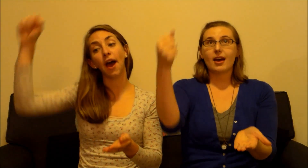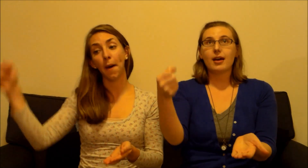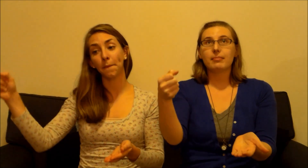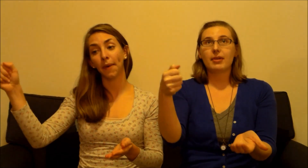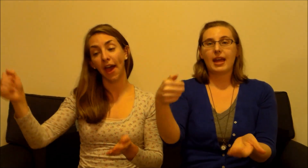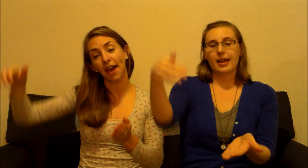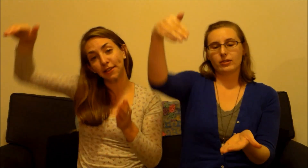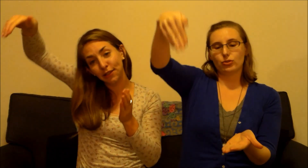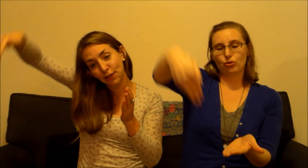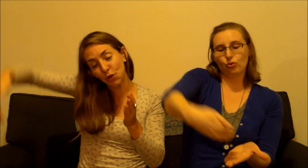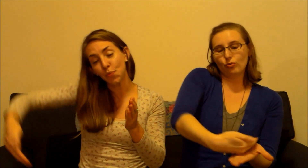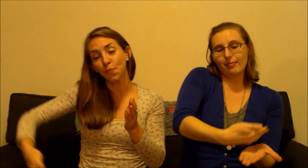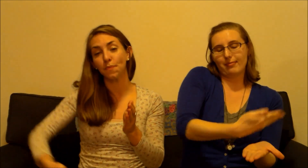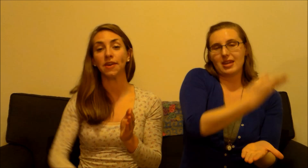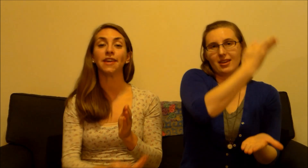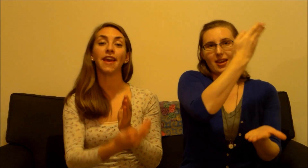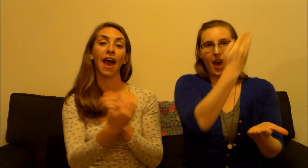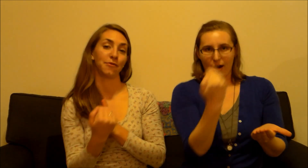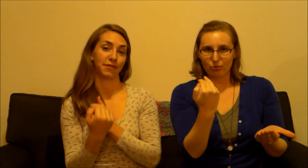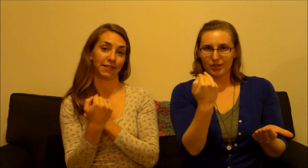up and scoop me out